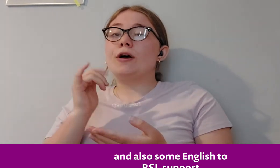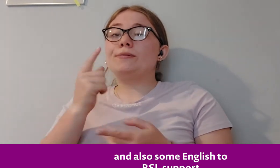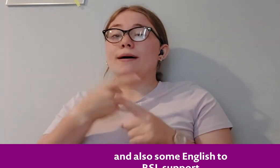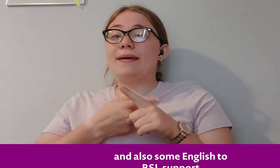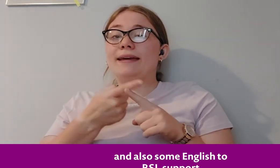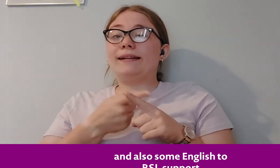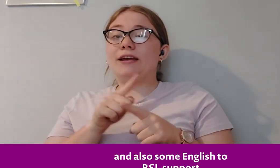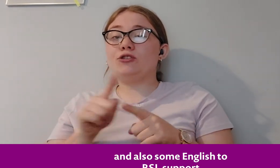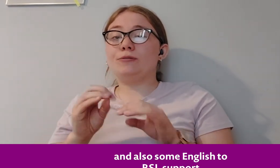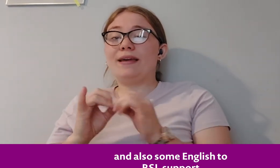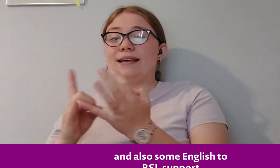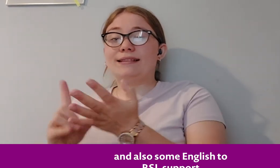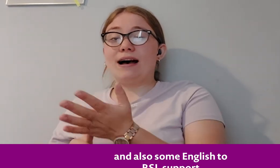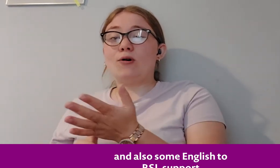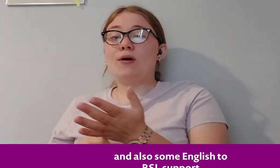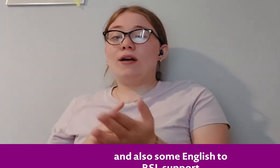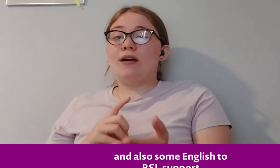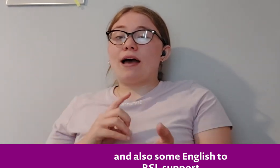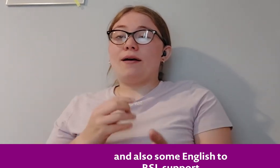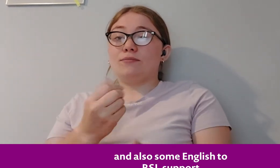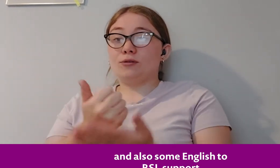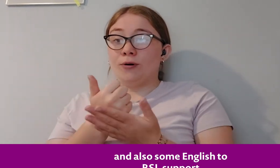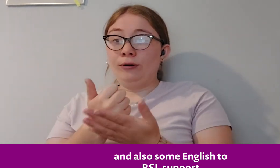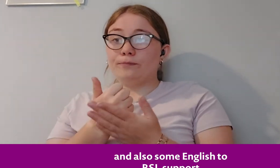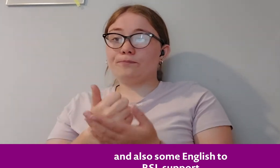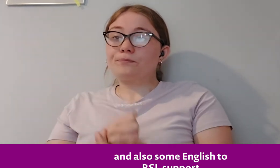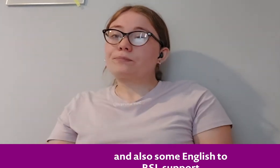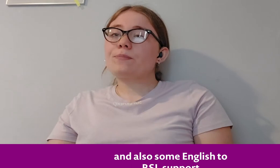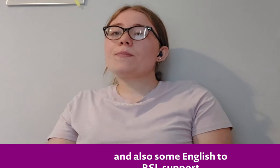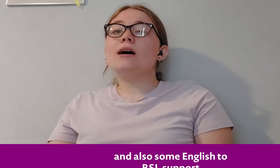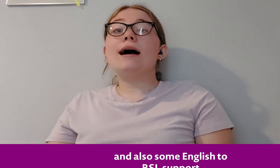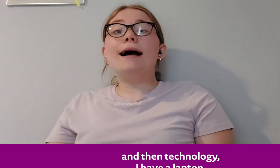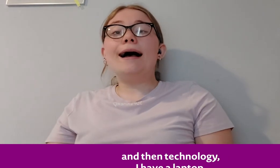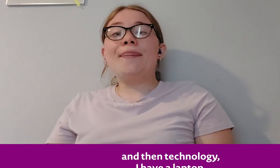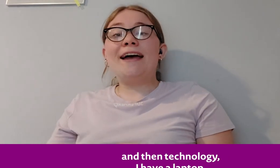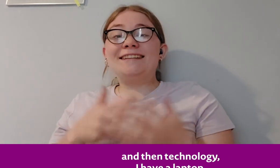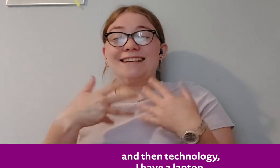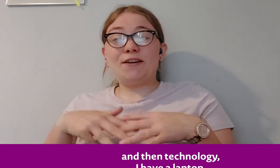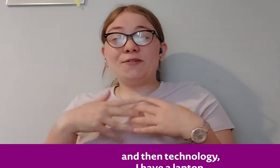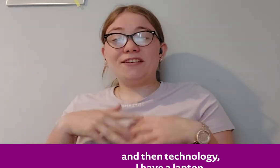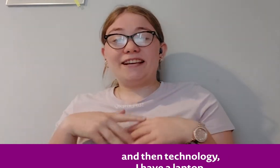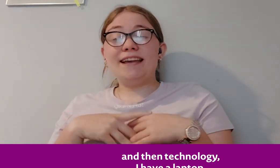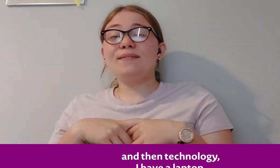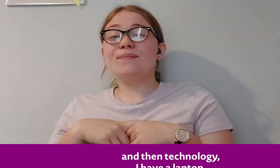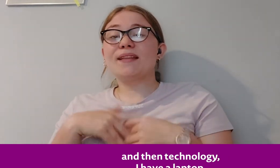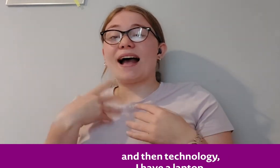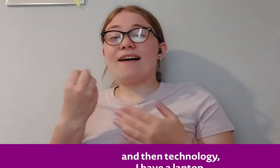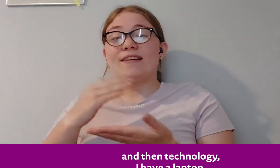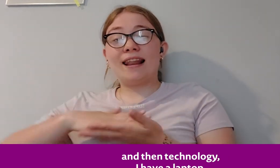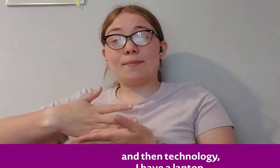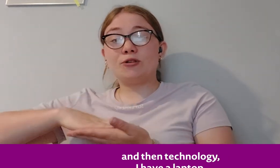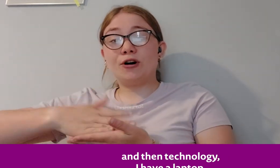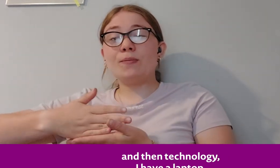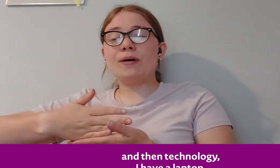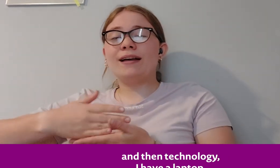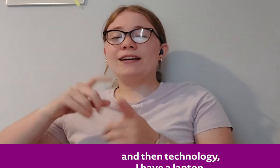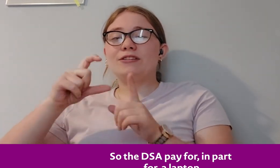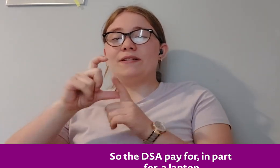some English to BSL support. And then technology, I have a laptop. So